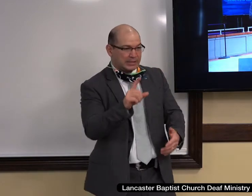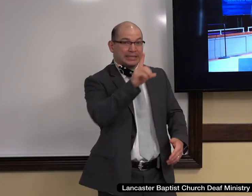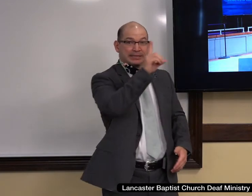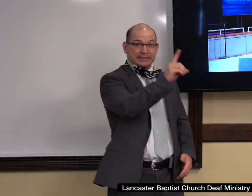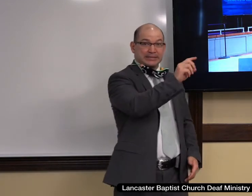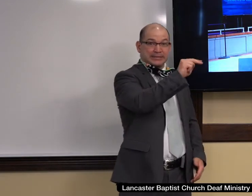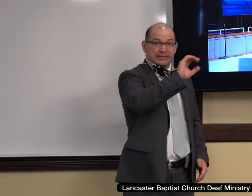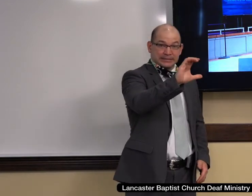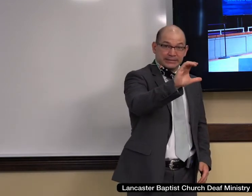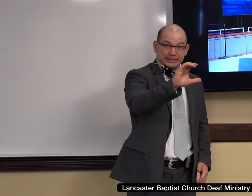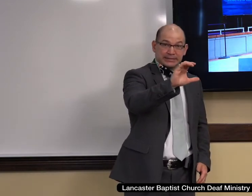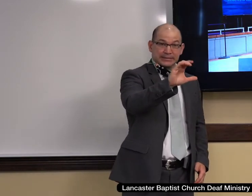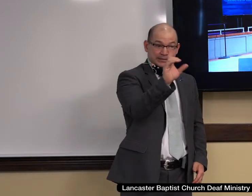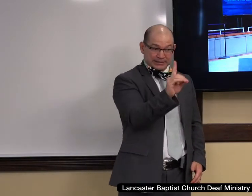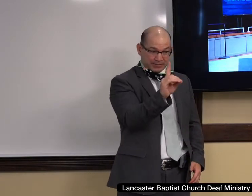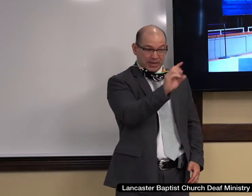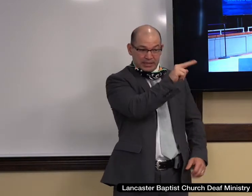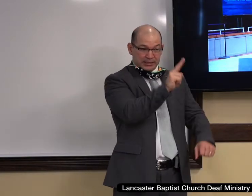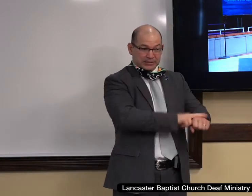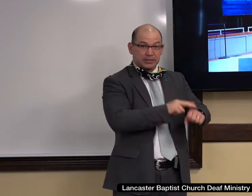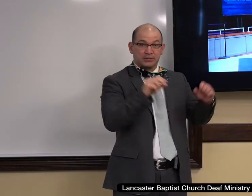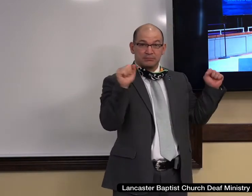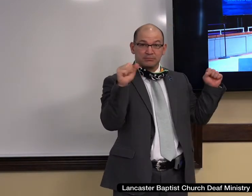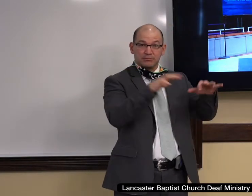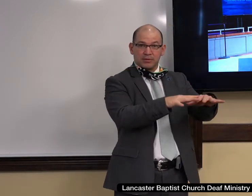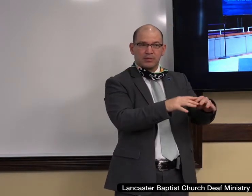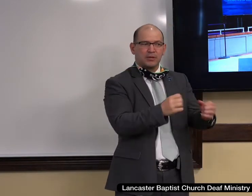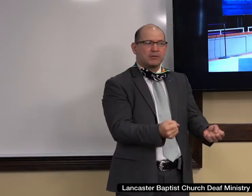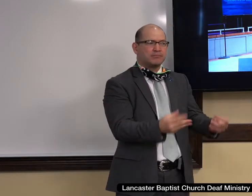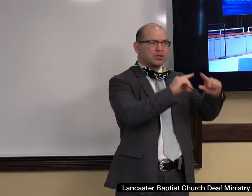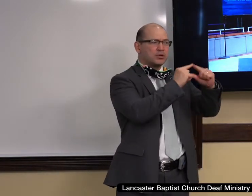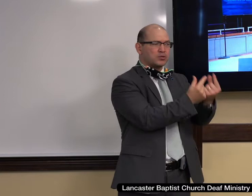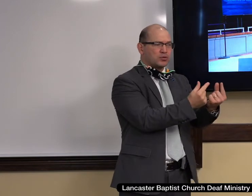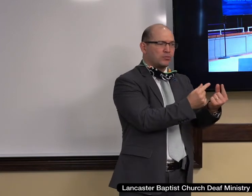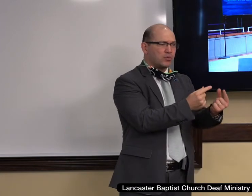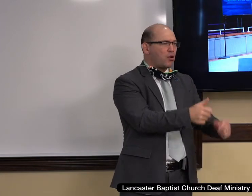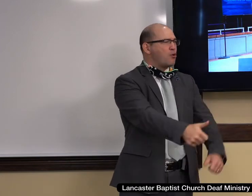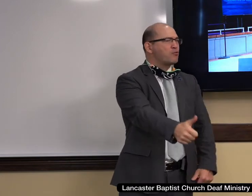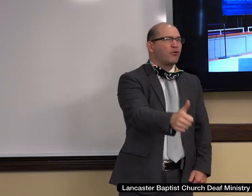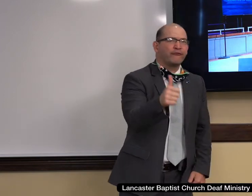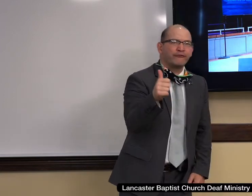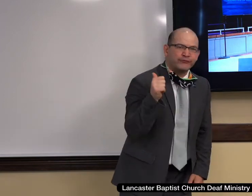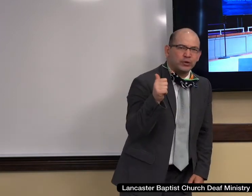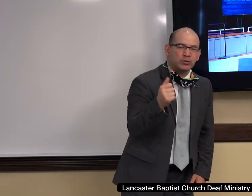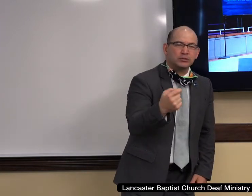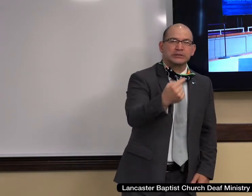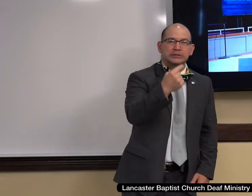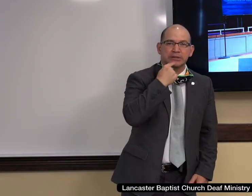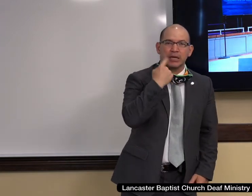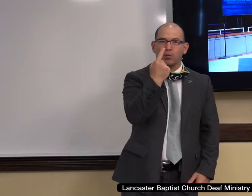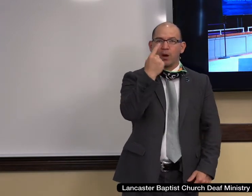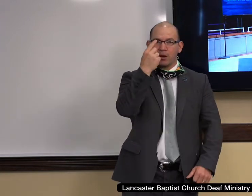some of the caucuses that refused to say the pledge of allegiance, one nation under God. They took out the word God.